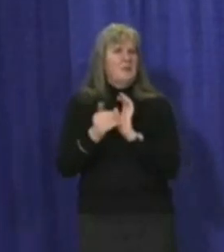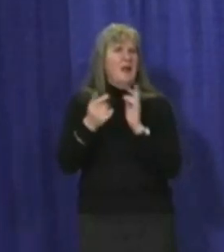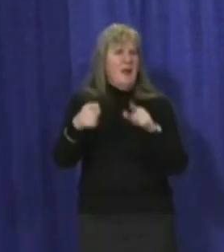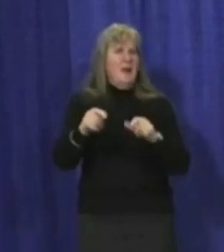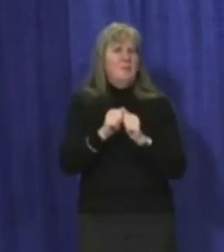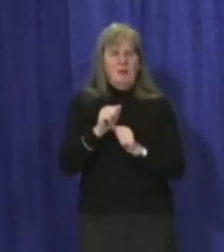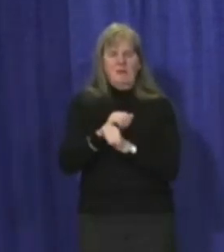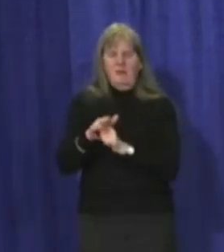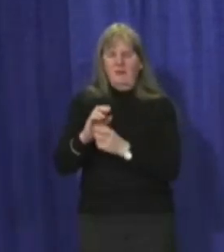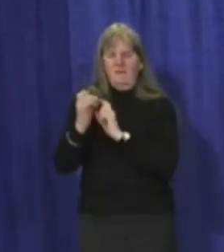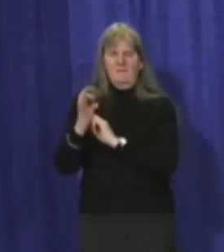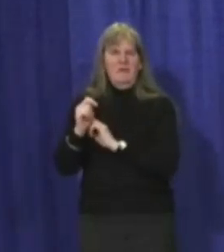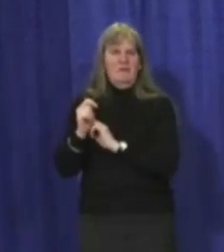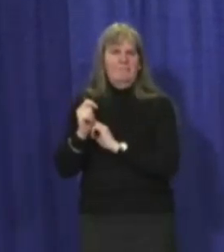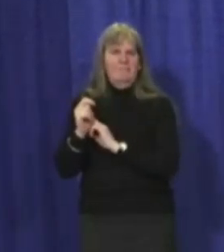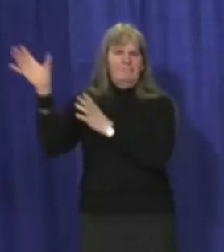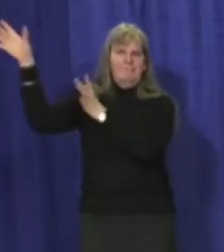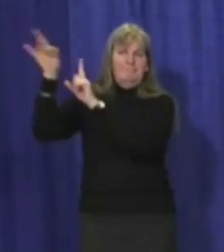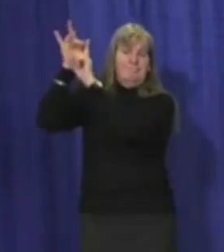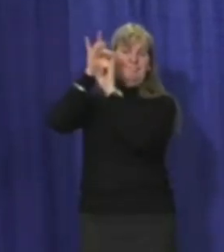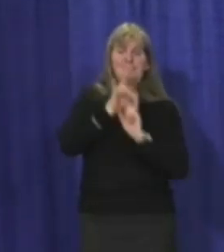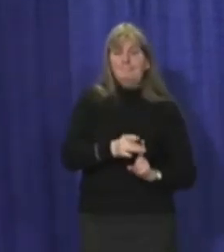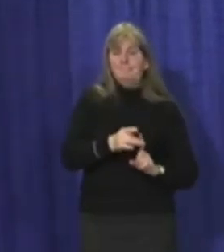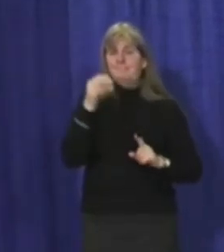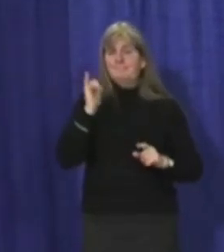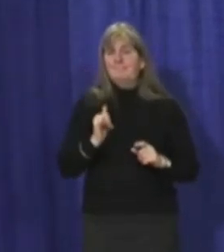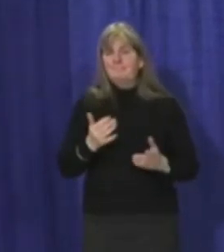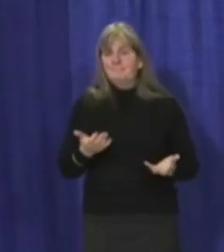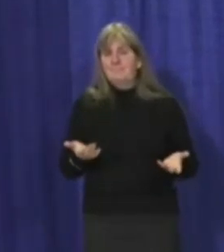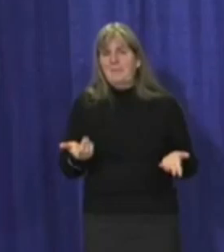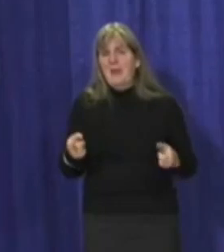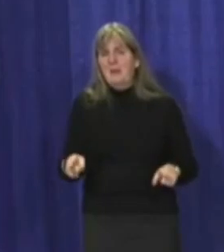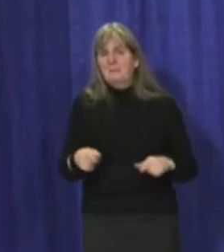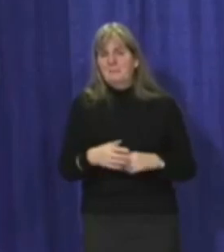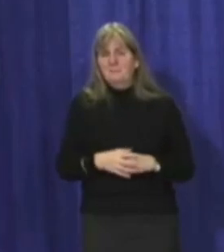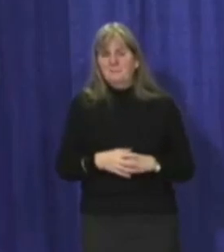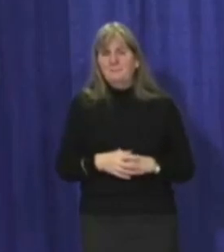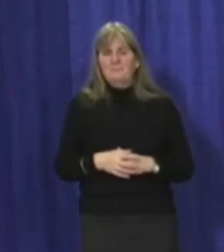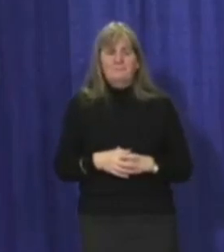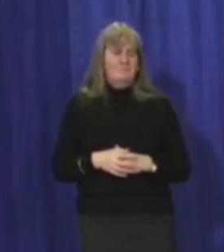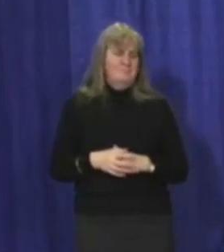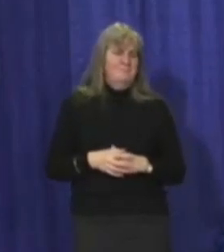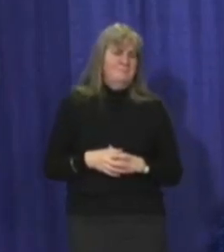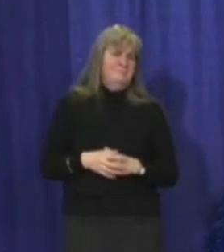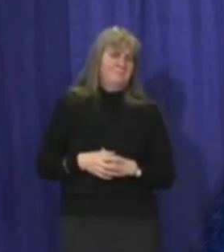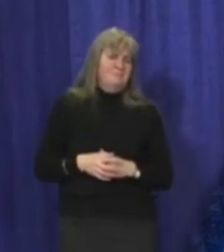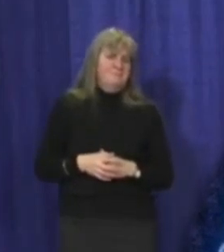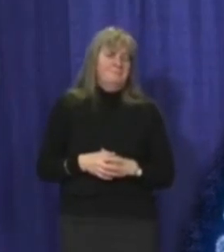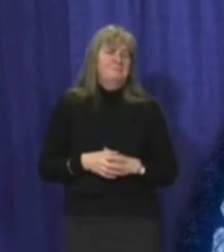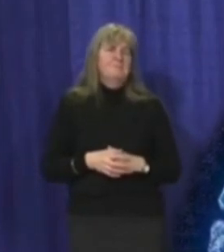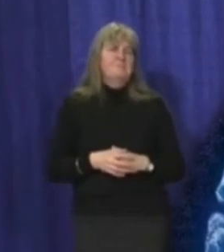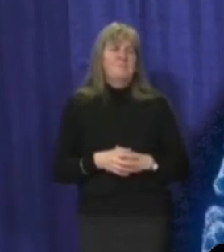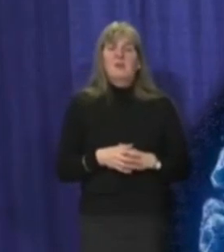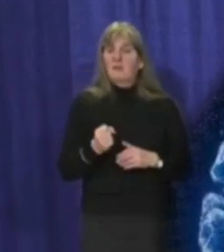If we see a rise in COVID activity as a result of the rise of the variants,